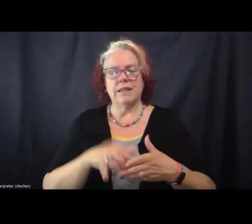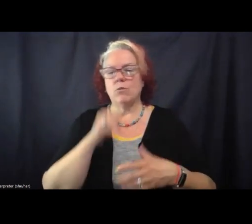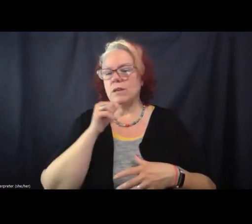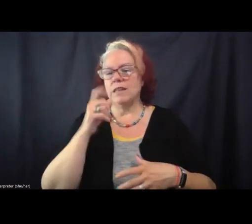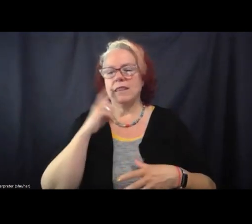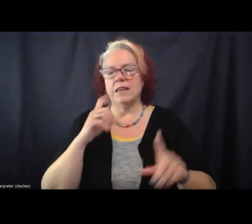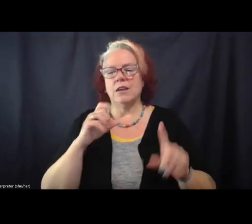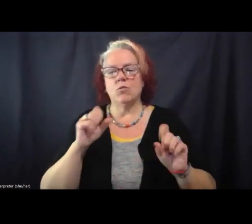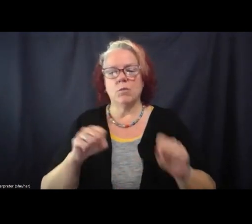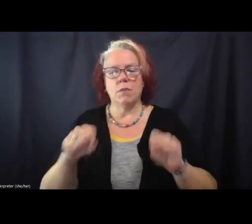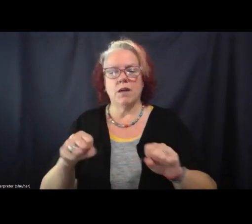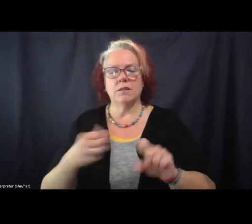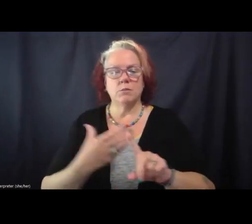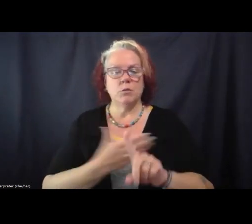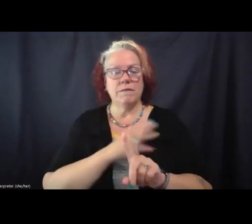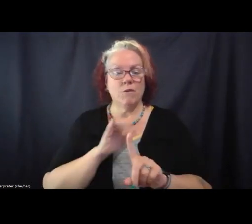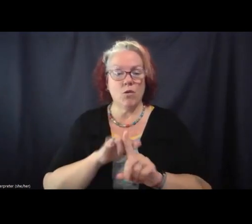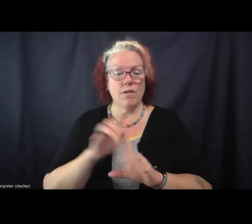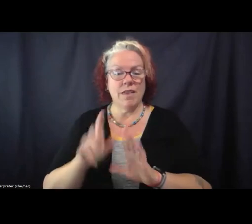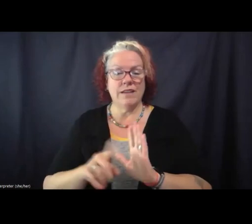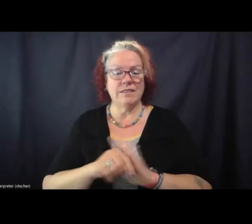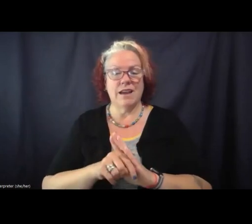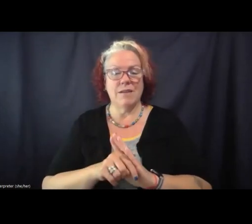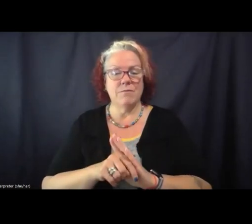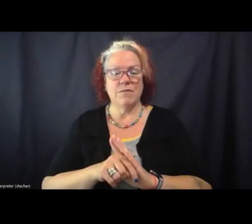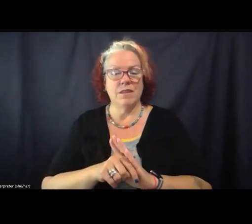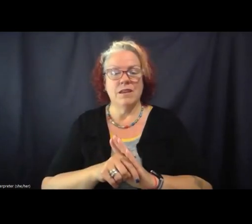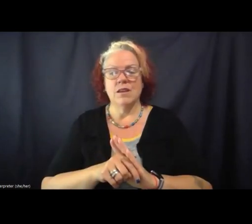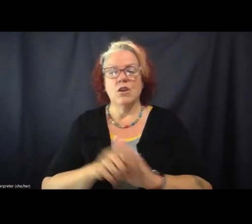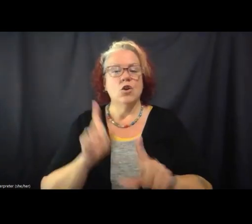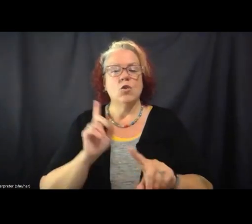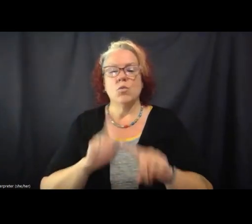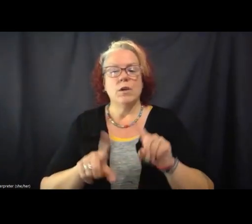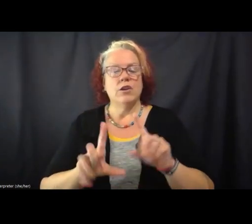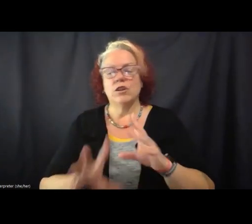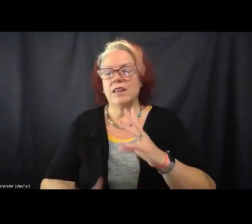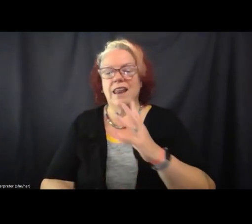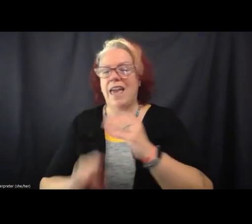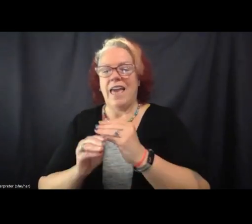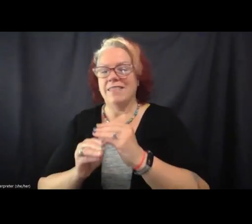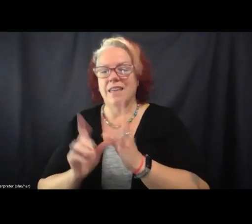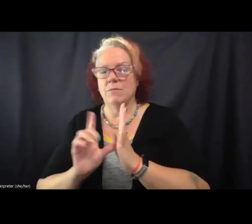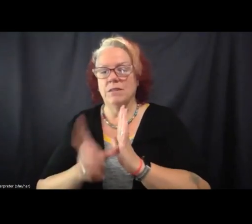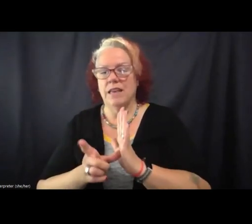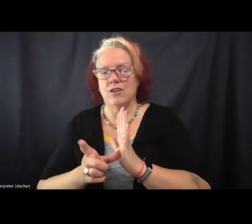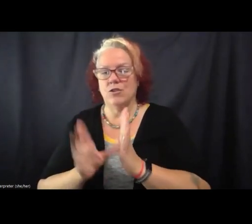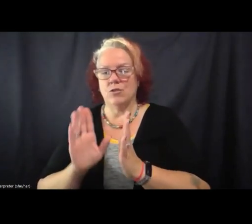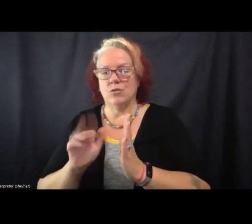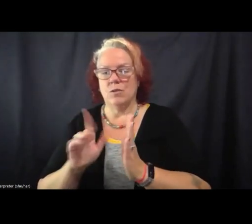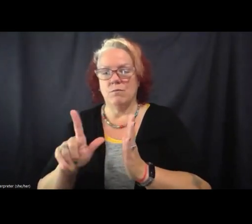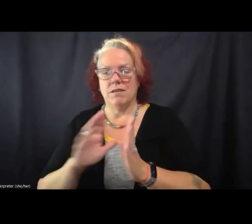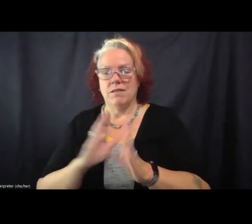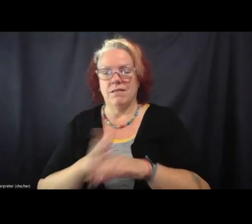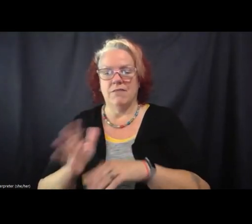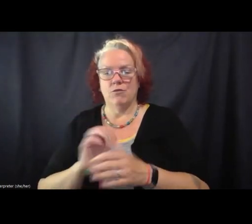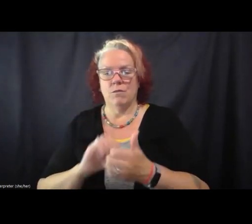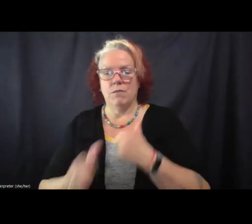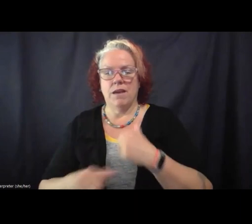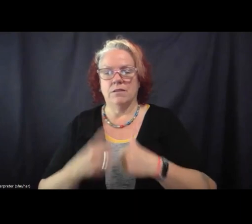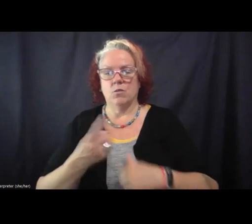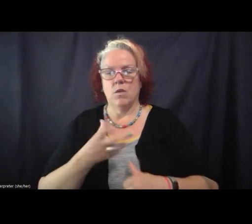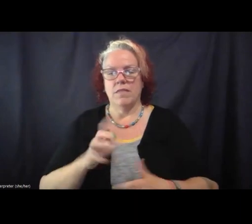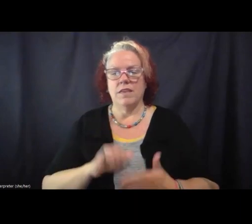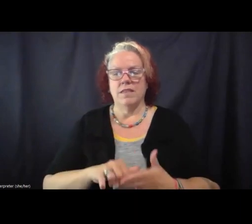before then, wasn't, we weren't able to then put those things back into the bill that passed, right? So, um, one of the things that